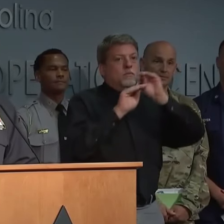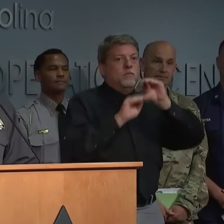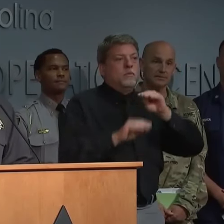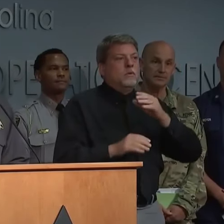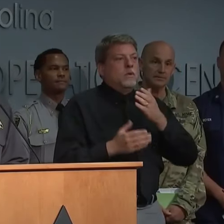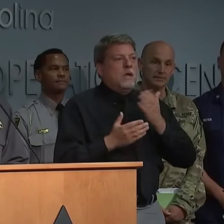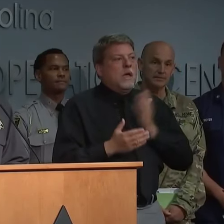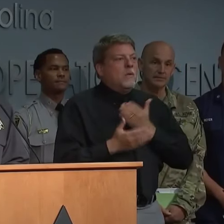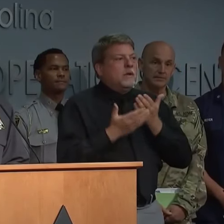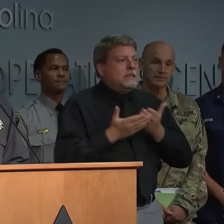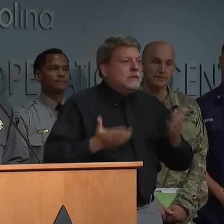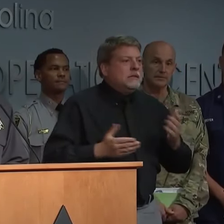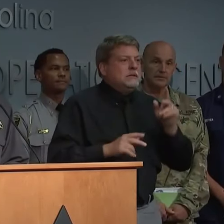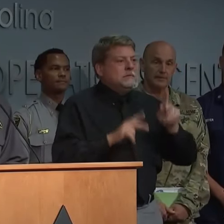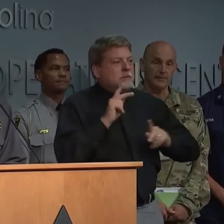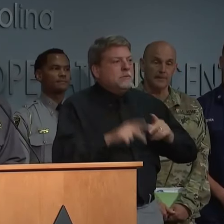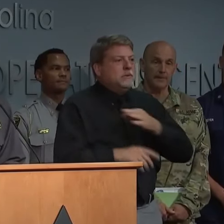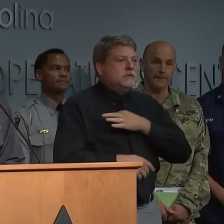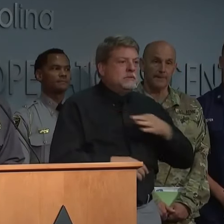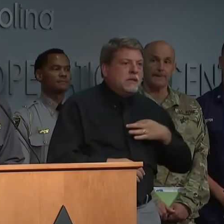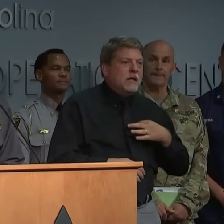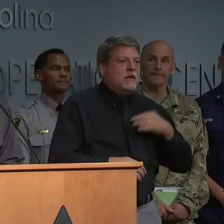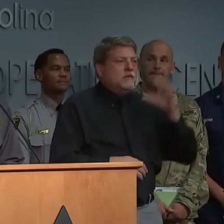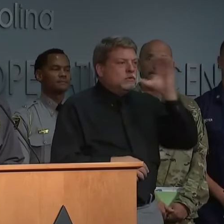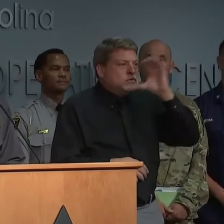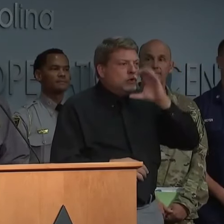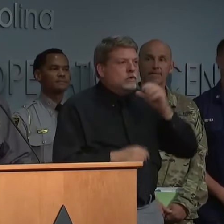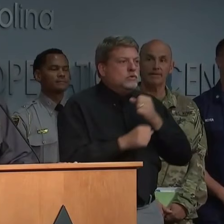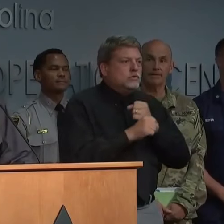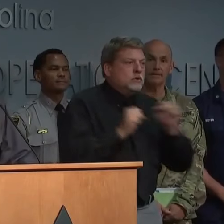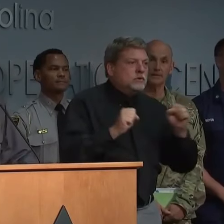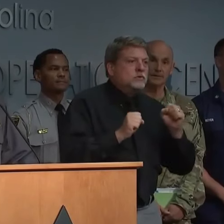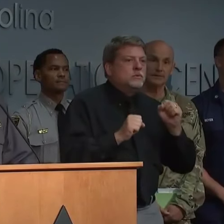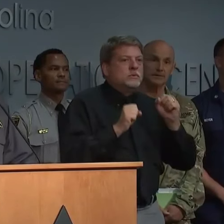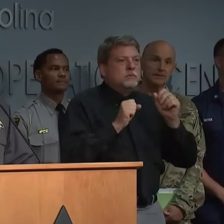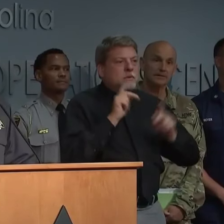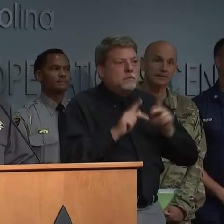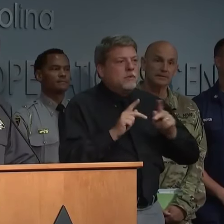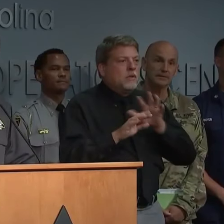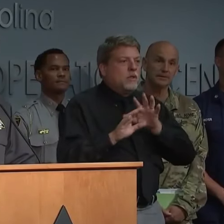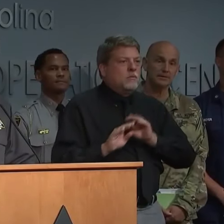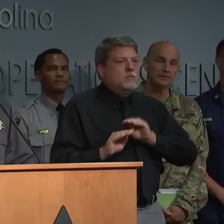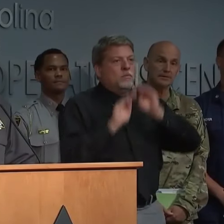necessity for search and rescue teams and swift order rescue teams.